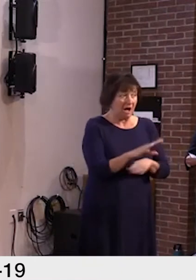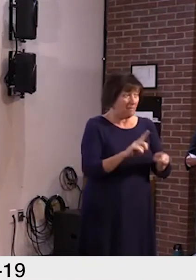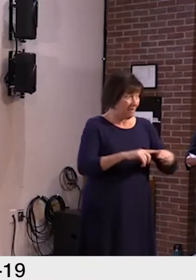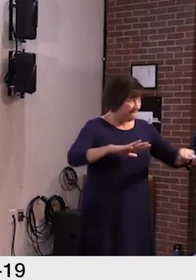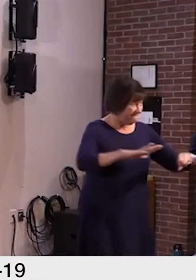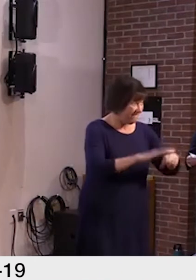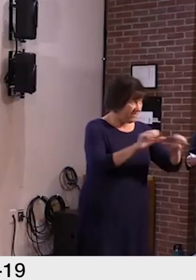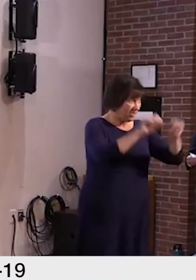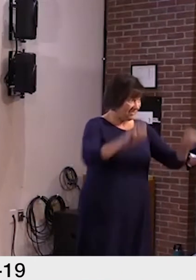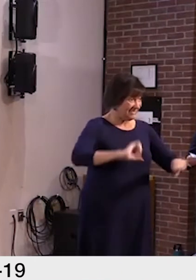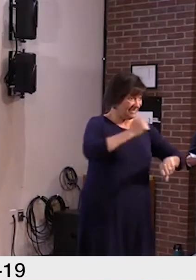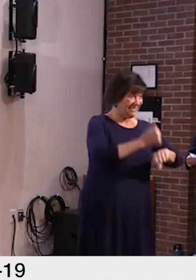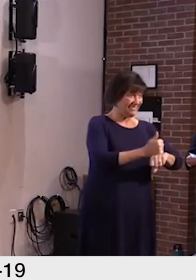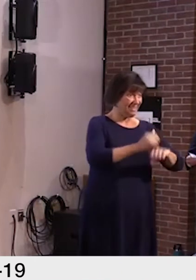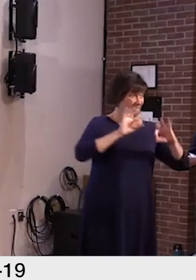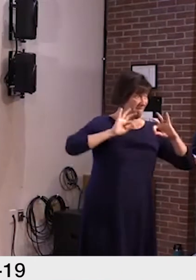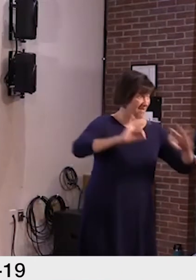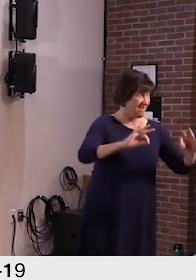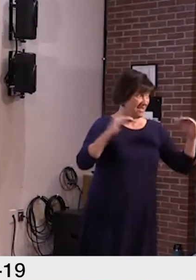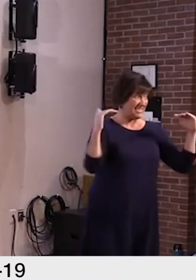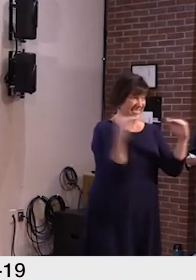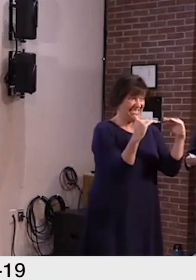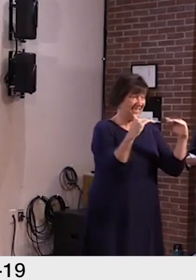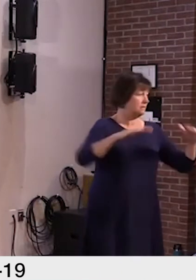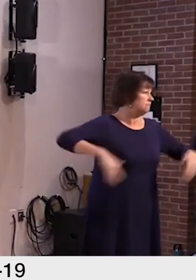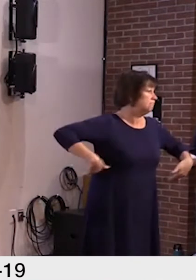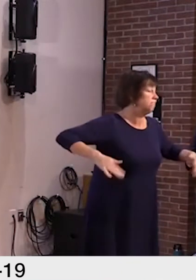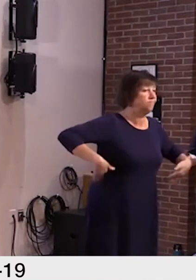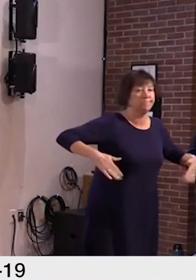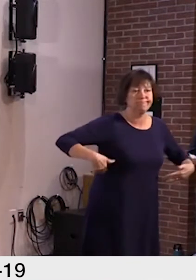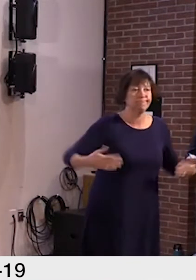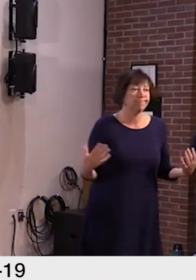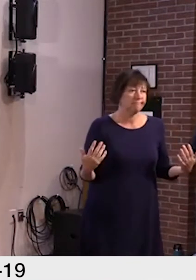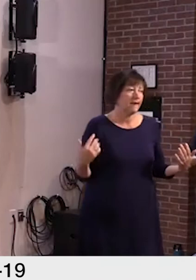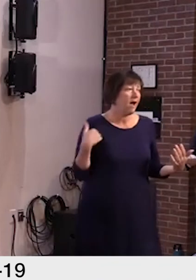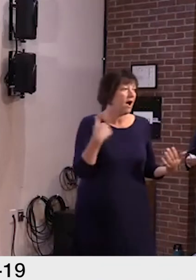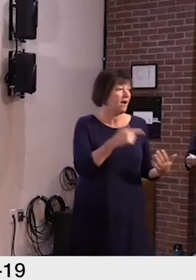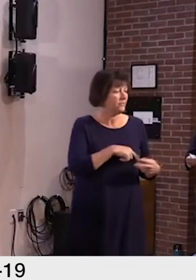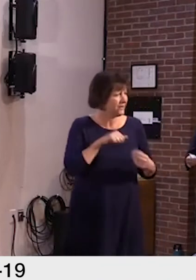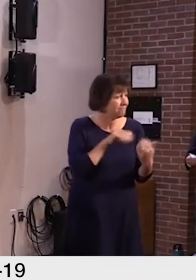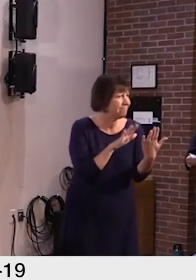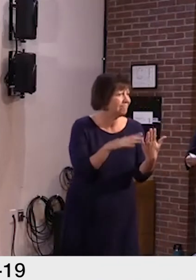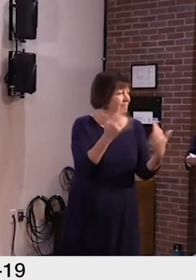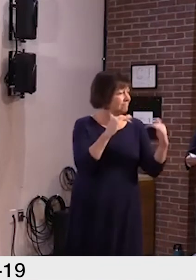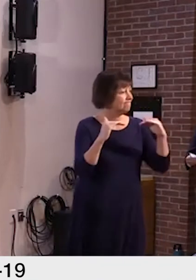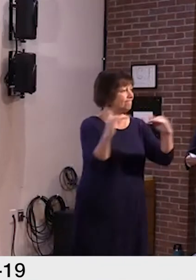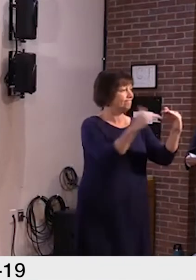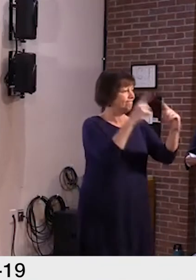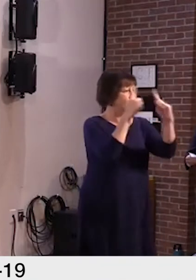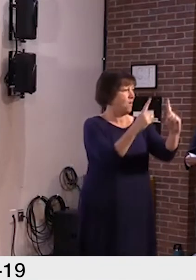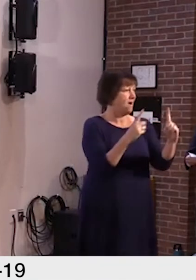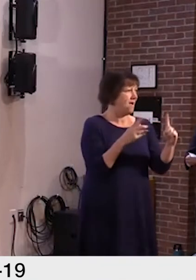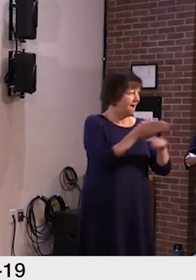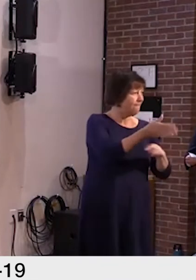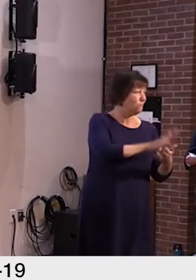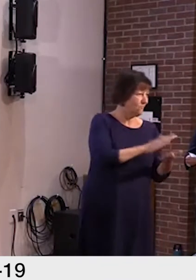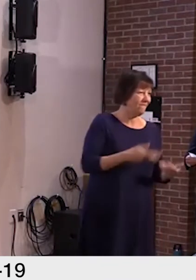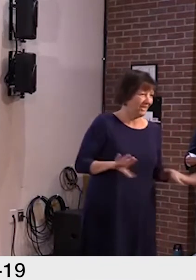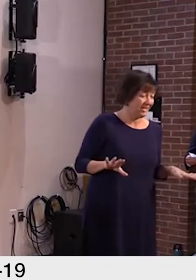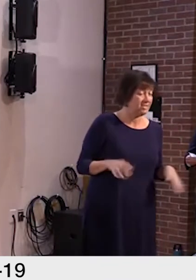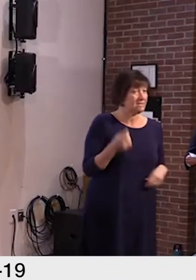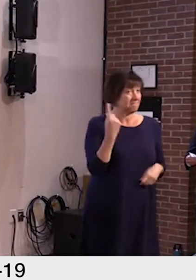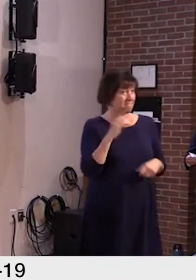that fully addresses the underlying inequities and access to child care and supports for children and youth outside the school day. However,